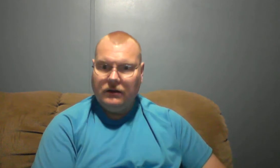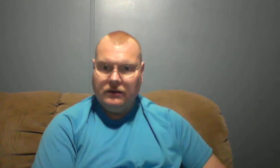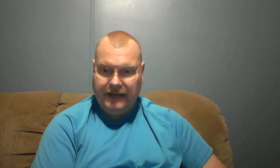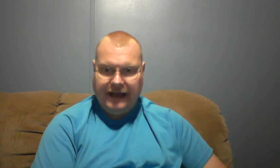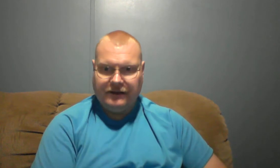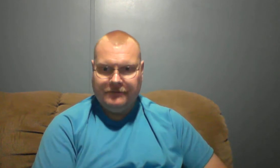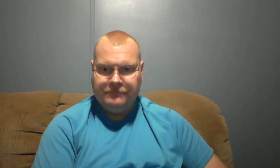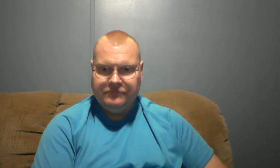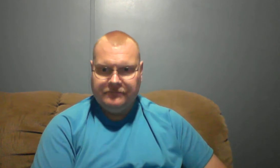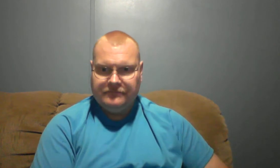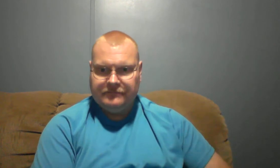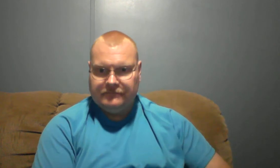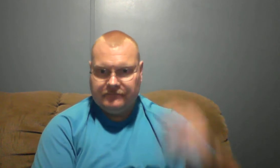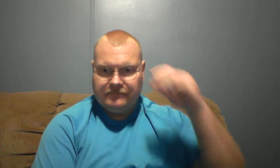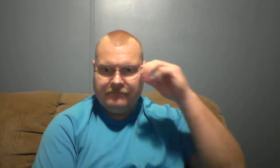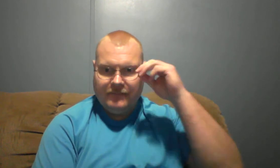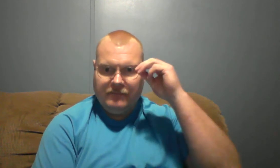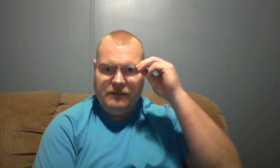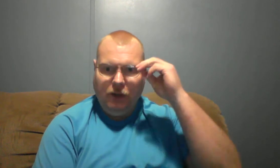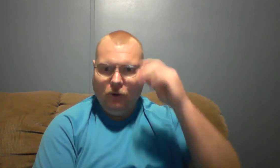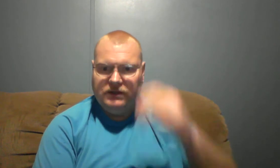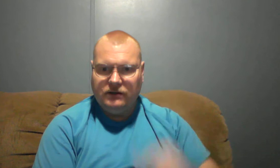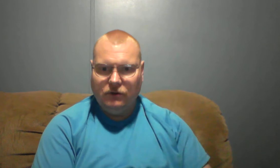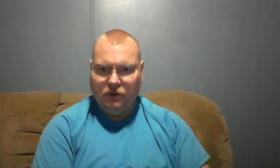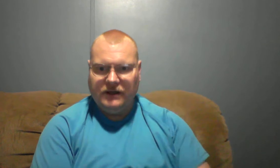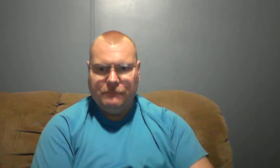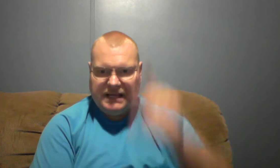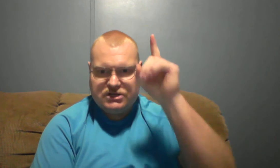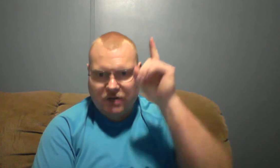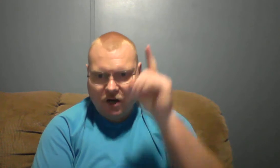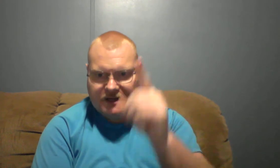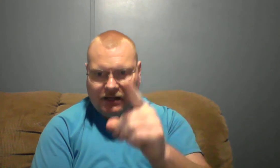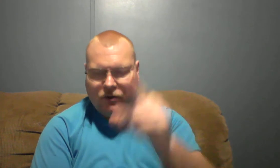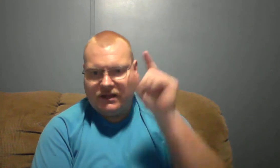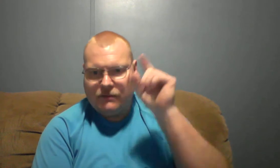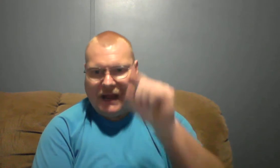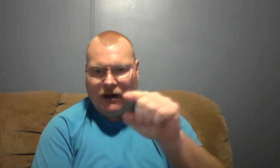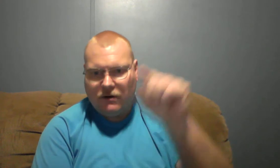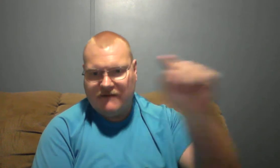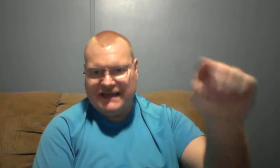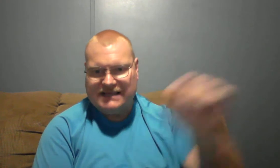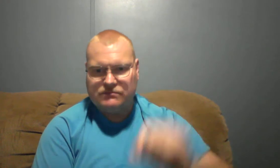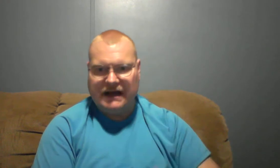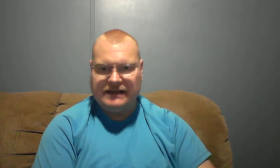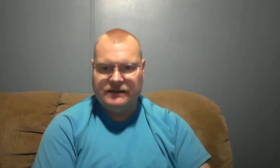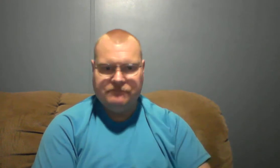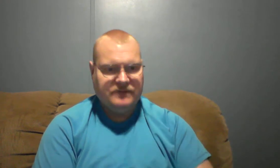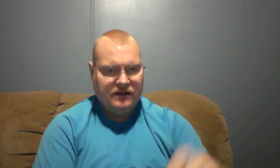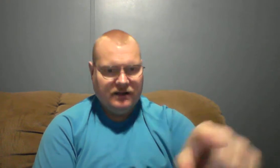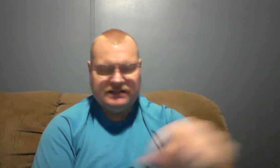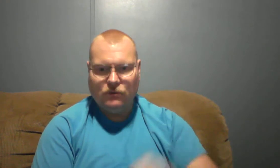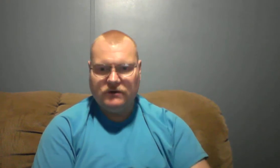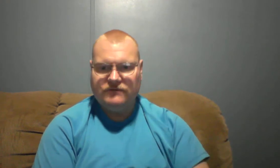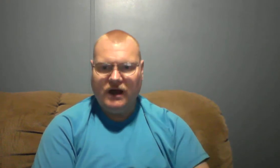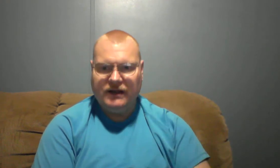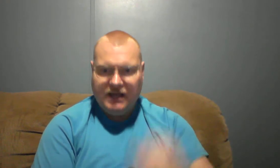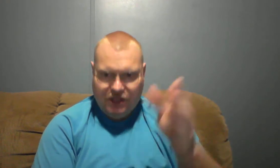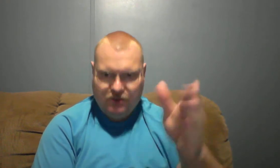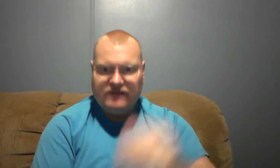Yeah. Be bold in the Lord. Be strong in the Lord and the power of his might. Let the word of God, you give them